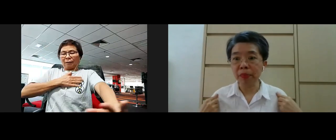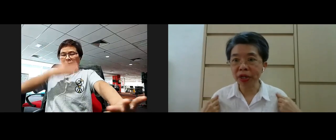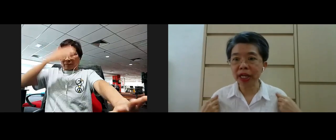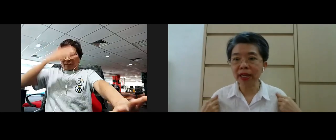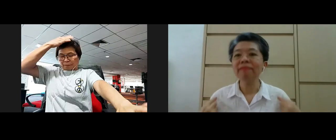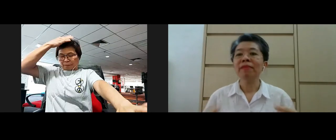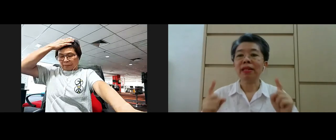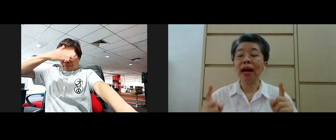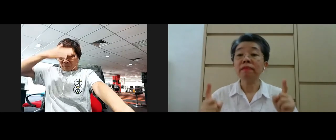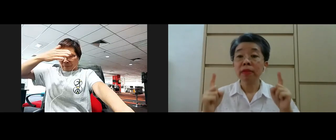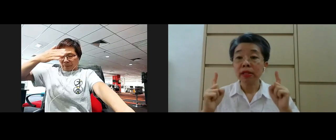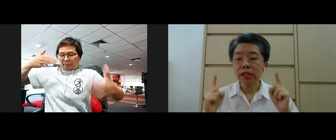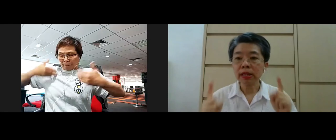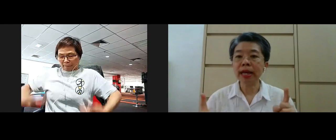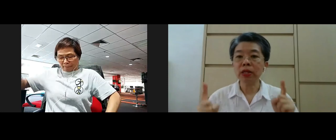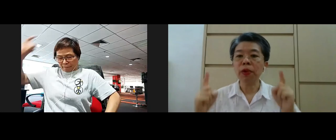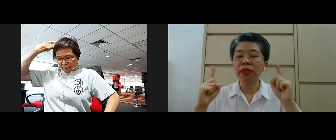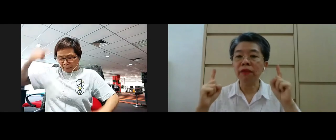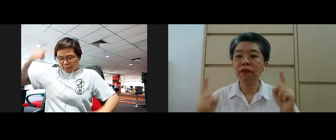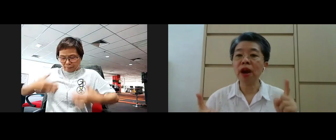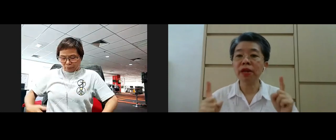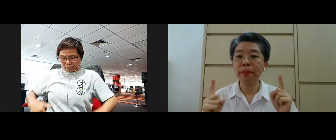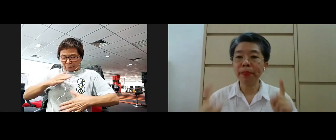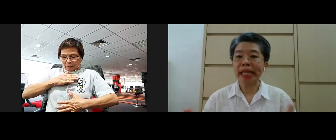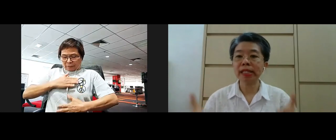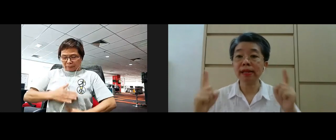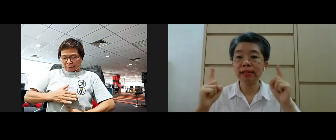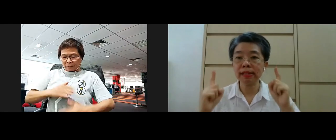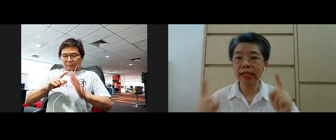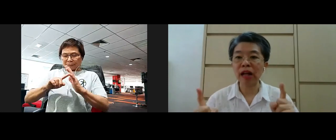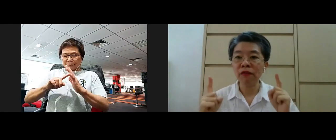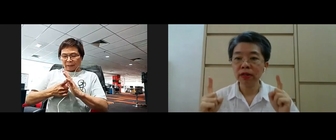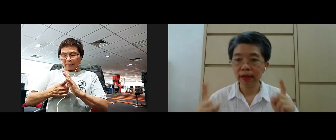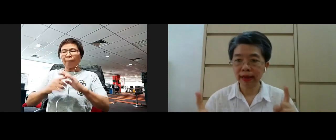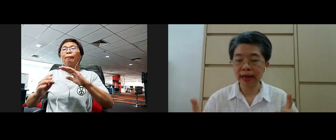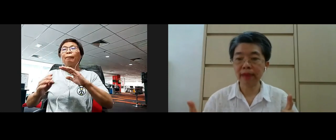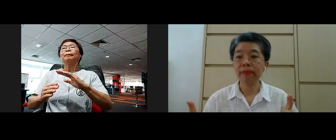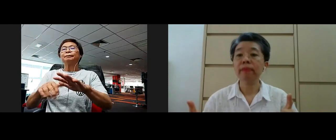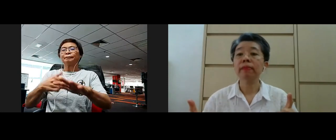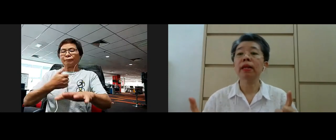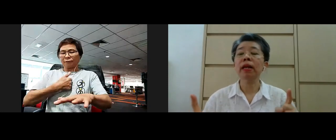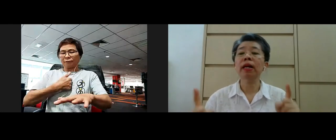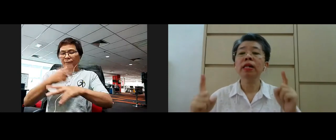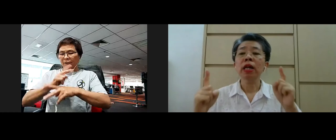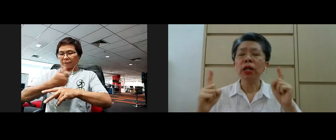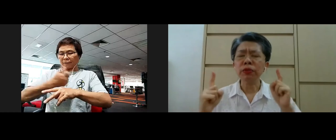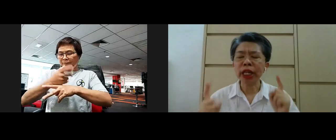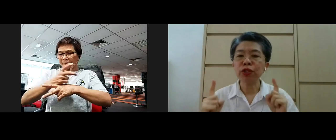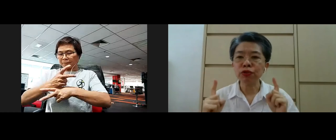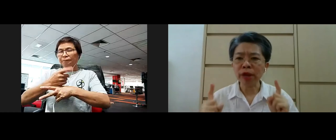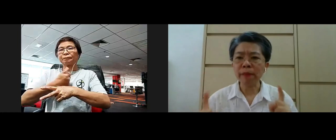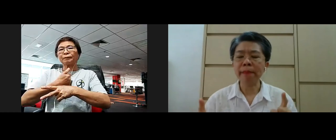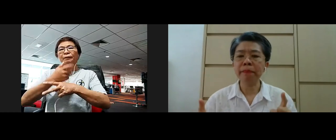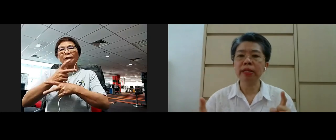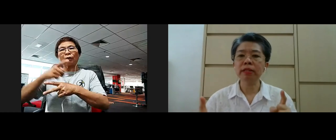heart and the body yeah start with the very basic self care yeah you